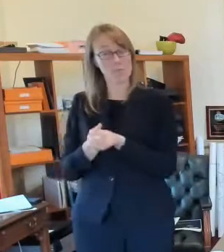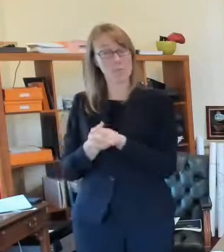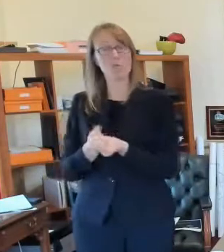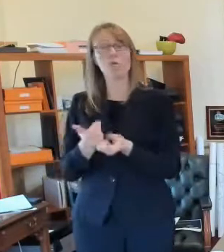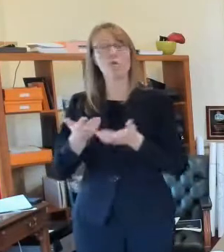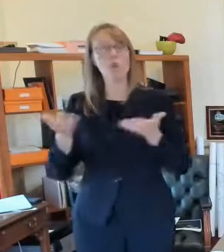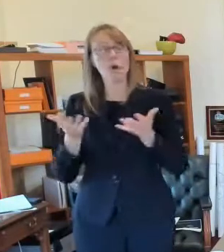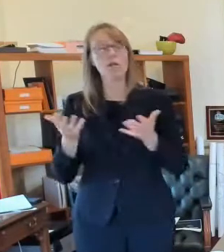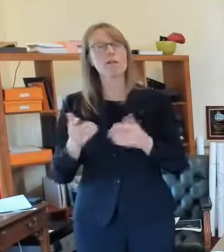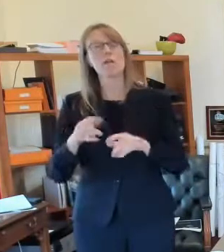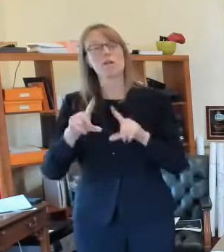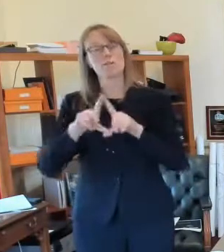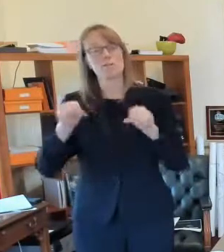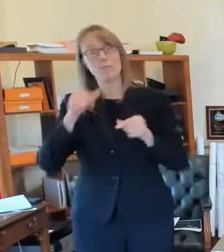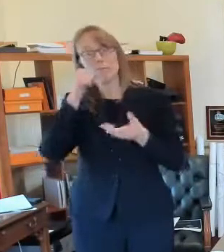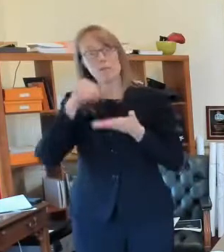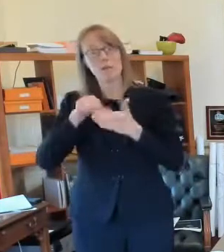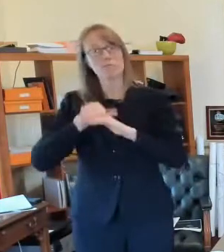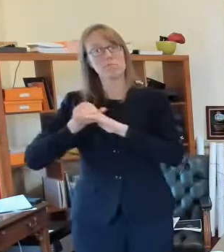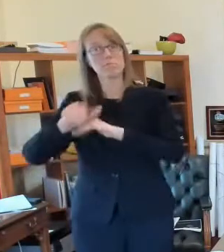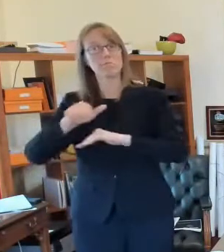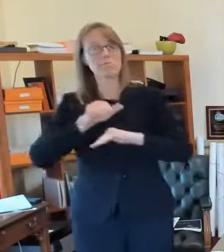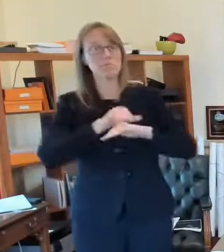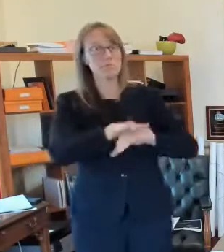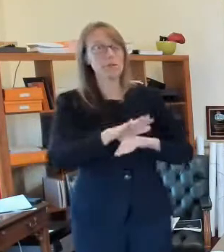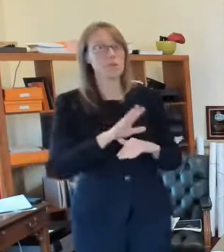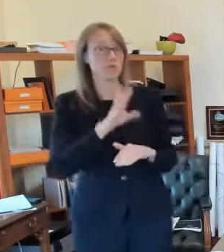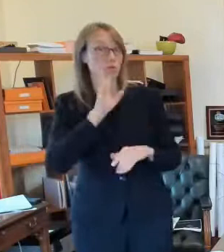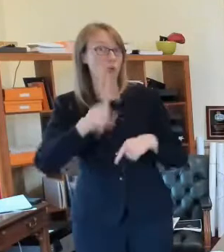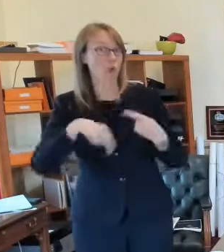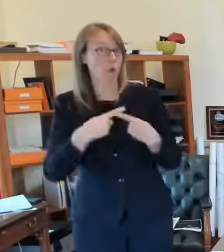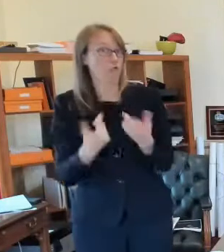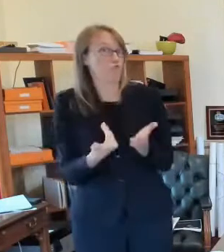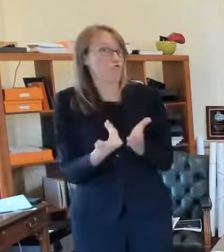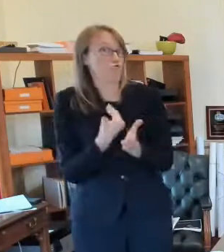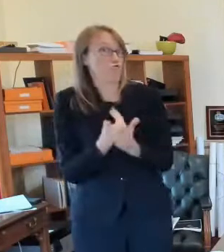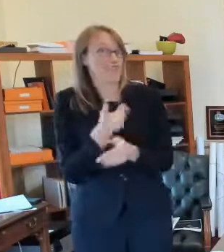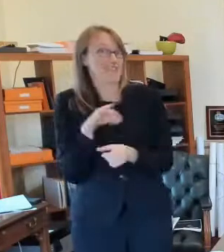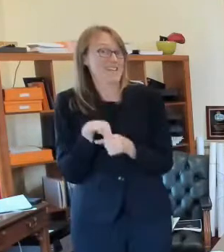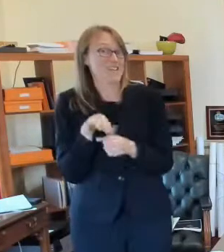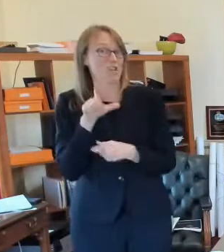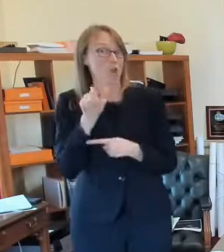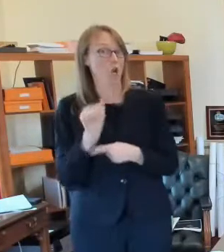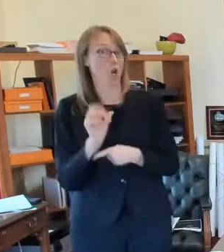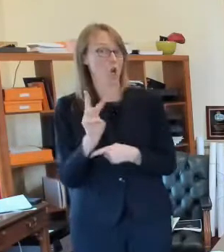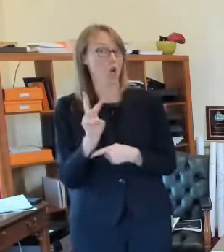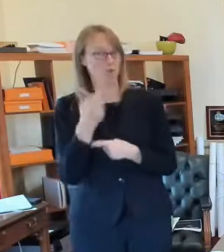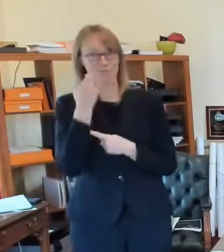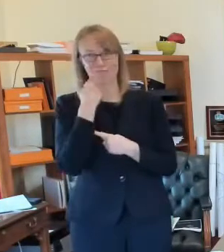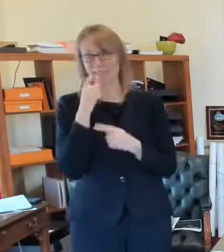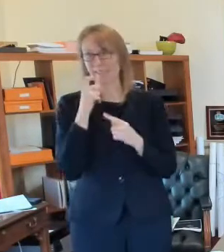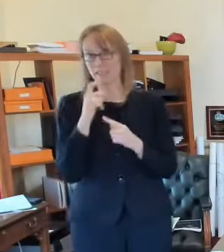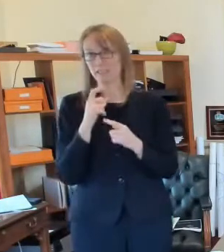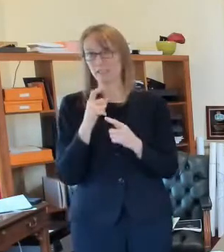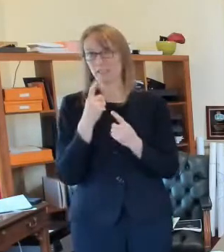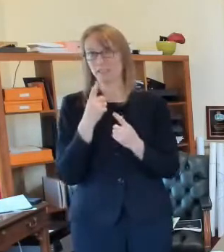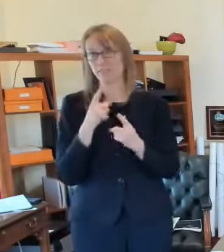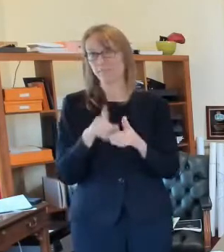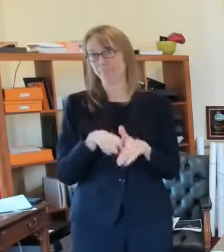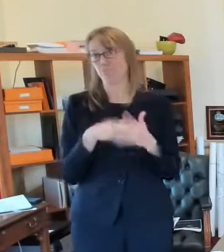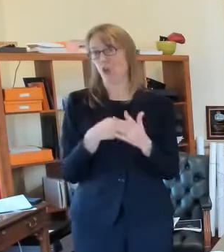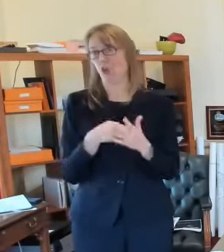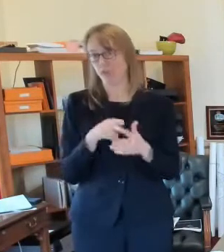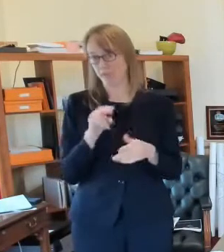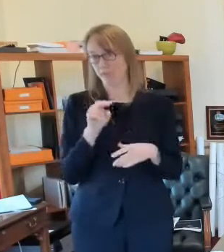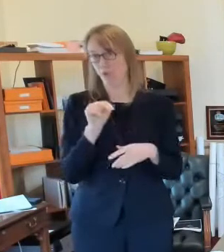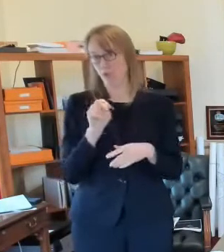election um law that went into effect here in november where in march when you